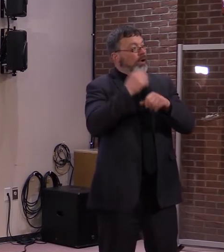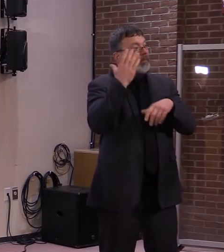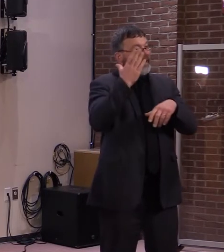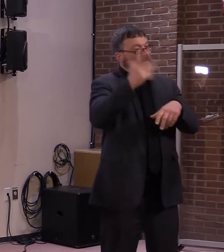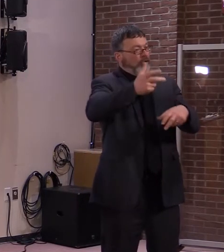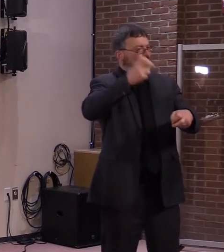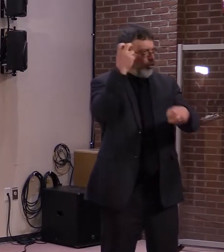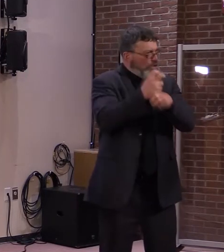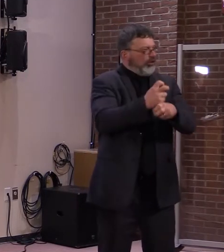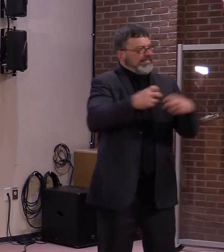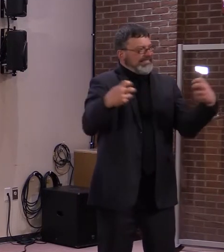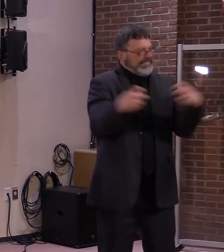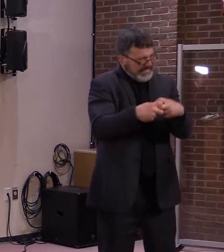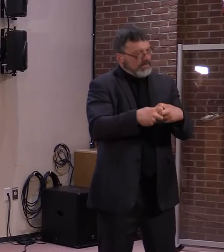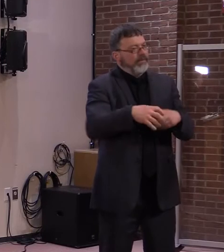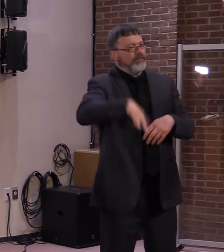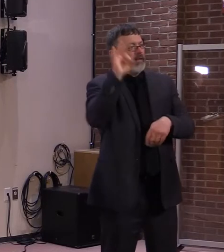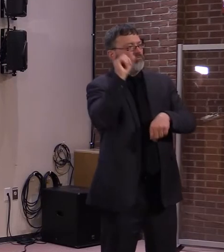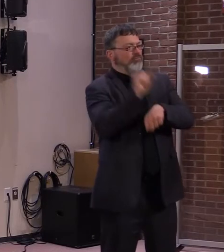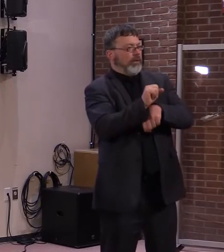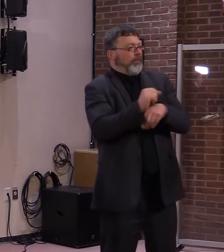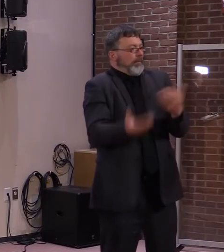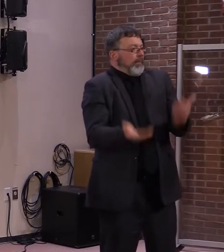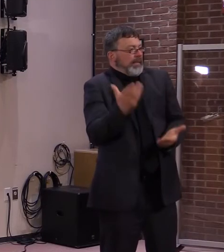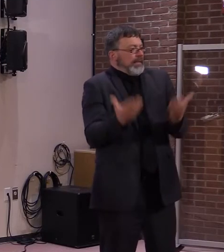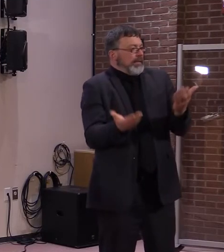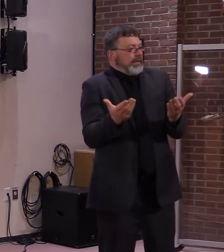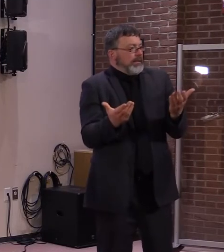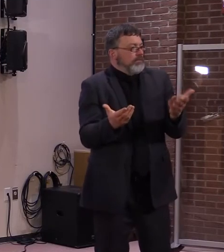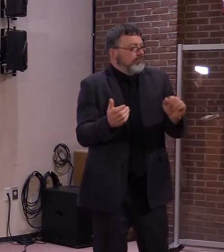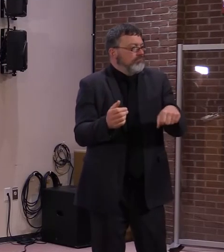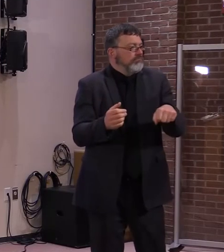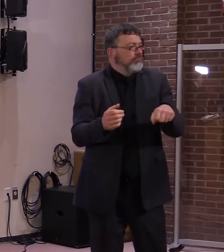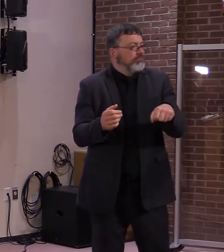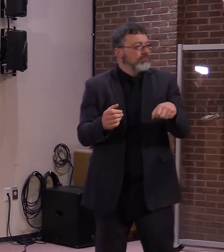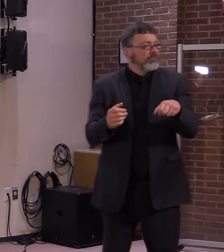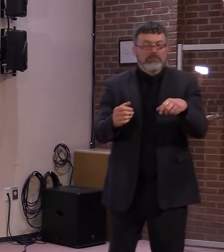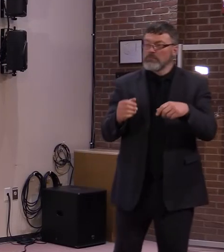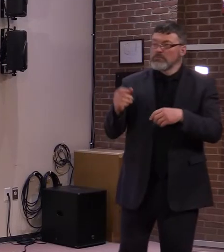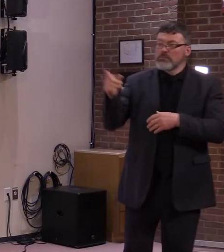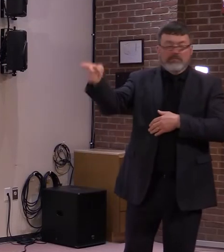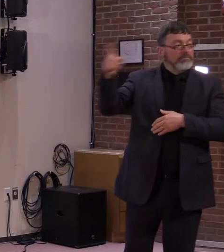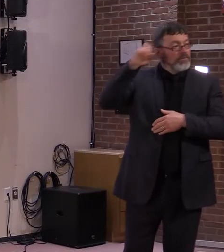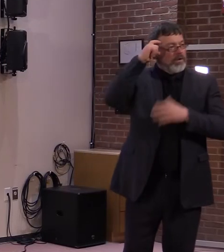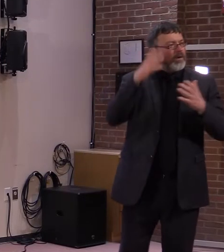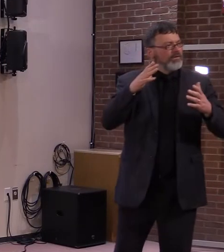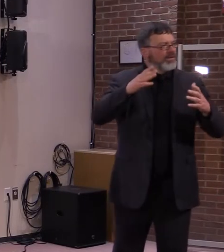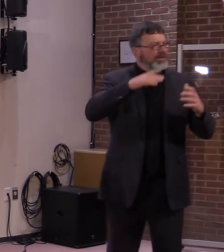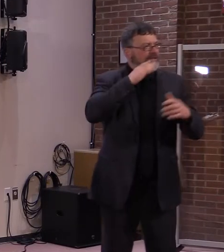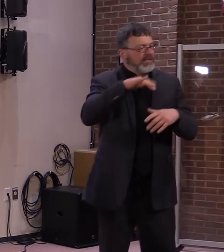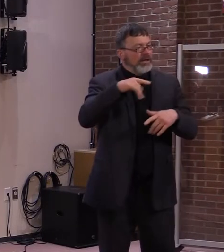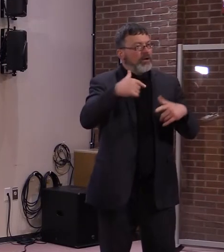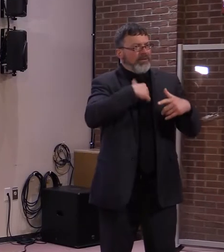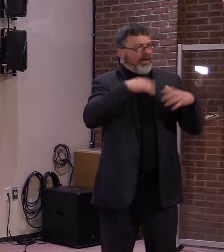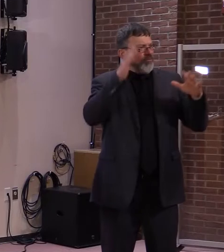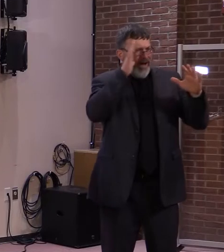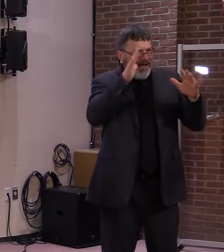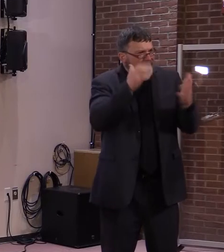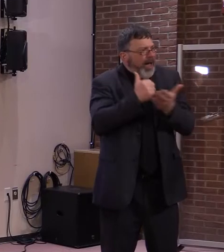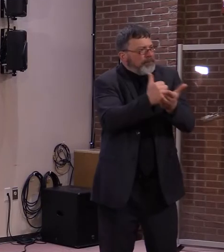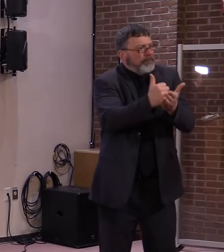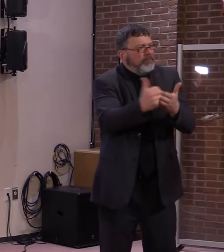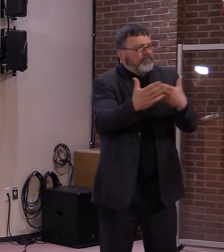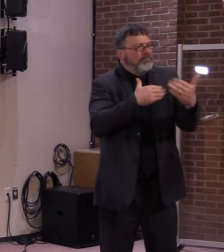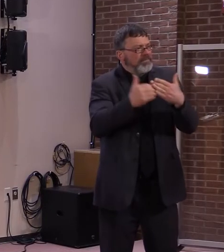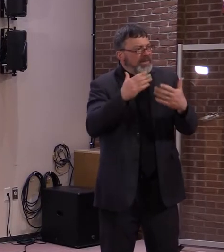We will assist them in any way we can, but maybe Commissioner Harrington would have some further thoughts on that. Sure.